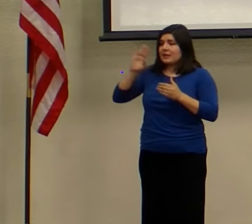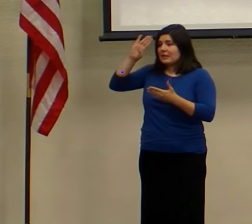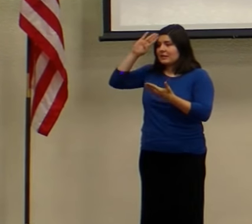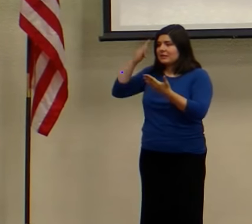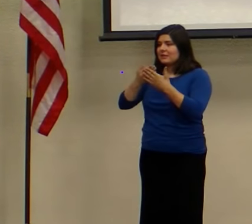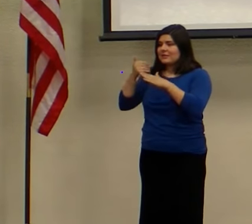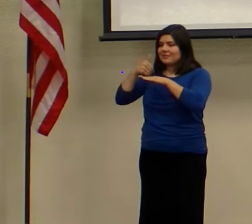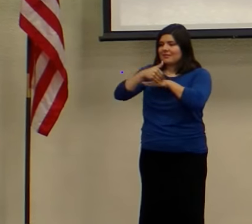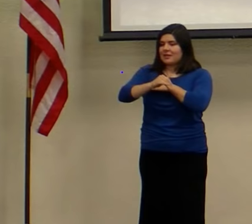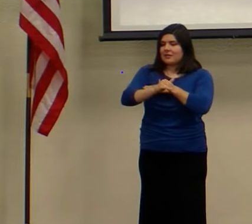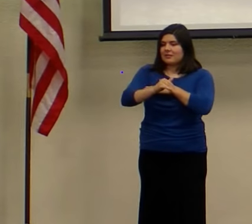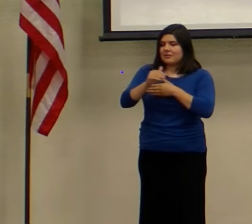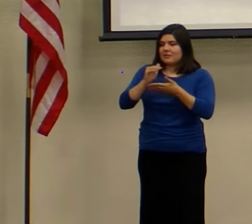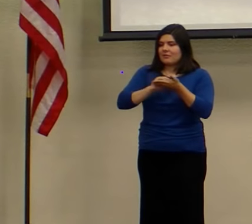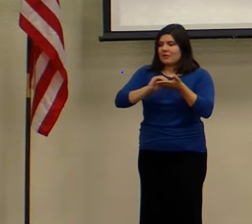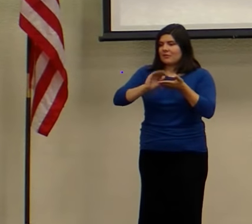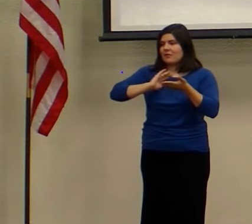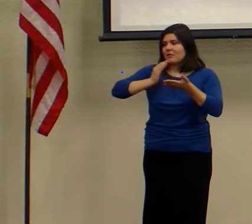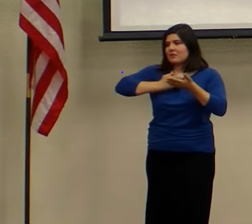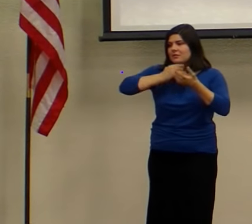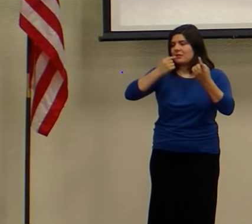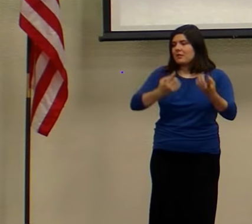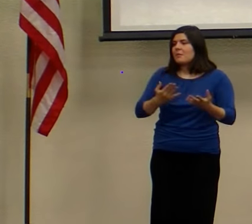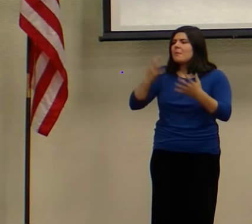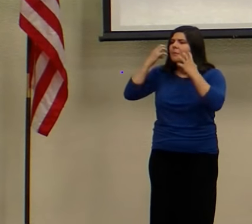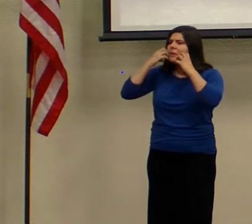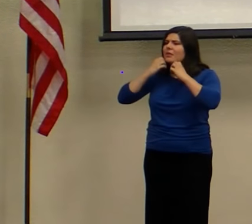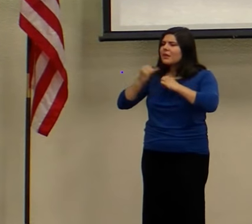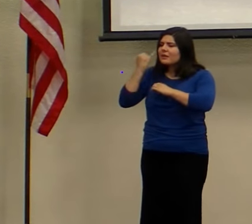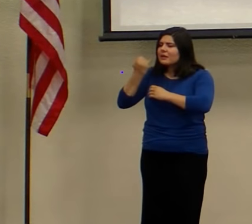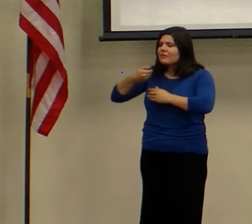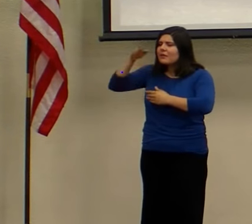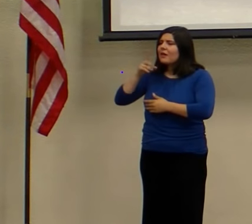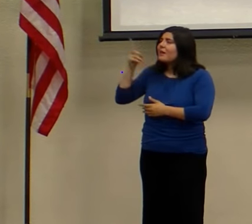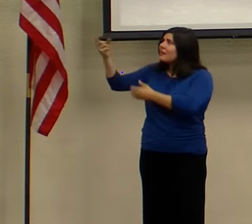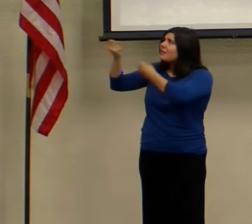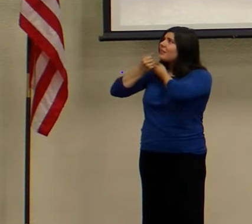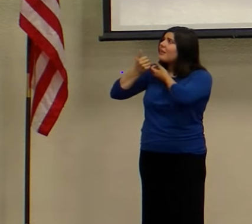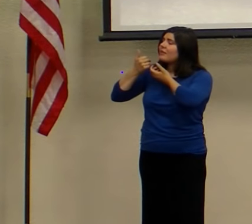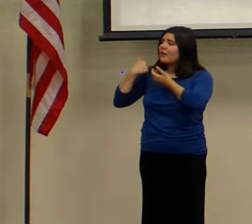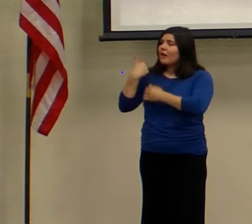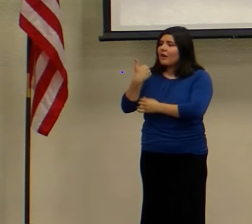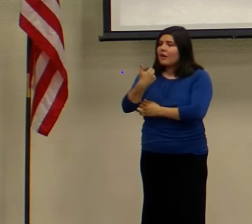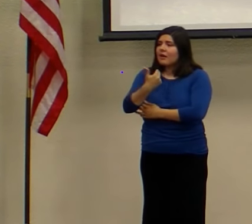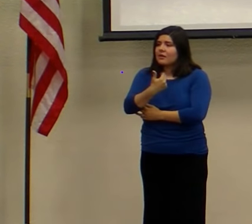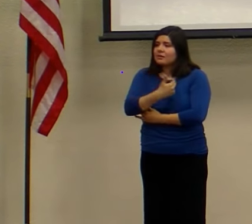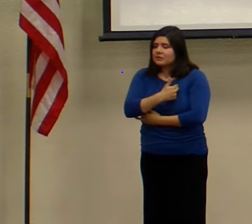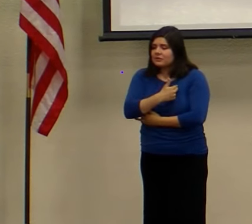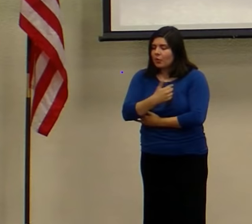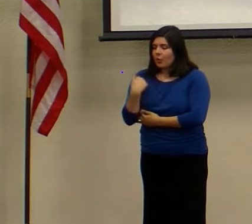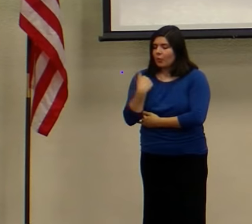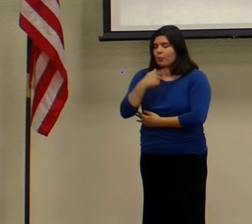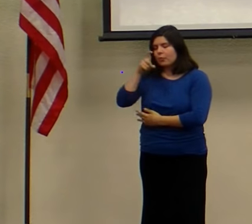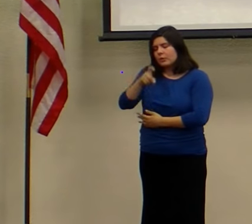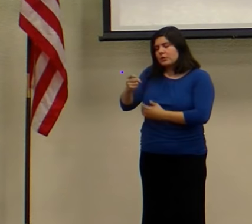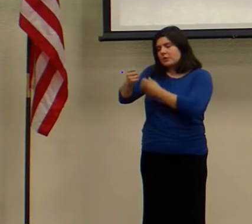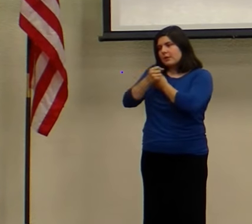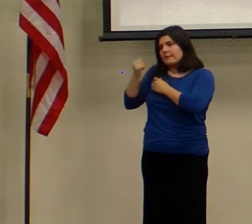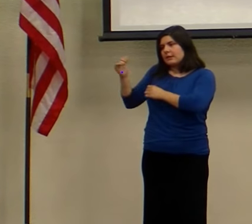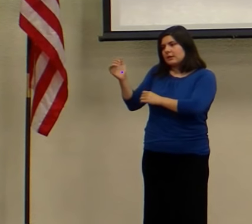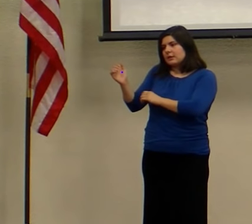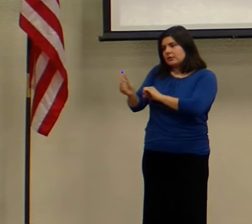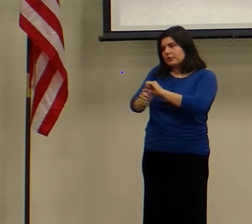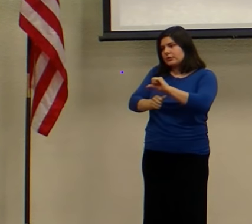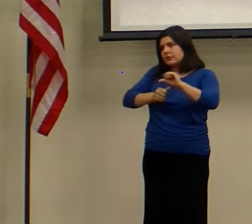propitiation for our sins. Beloved, if God so loved us, then we ought to love one another.